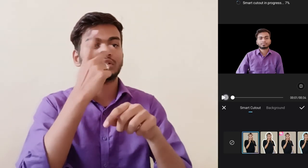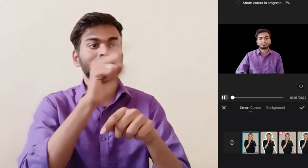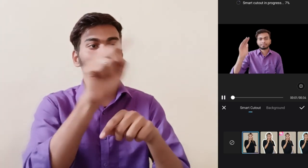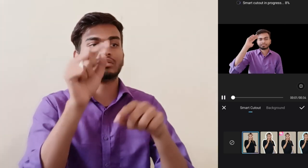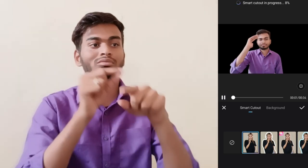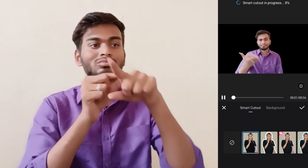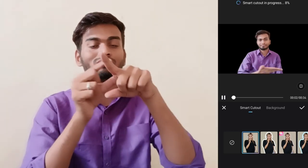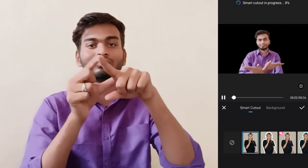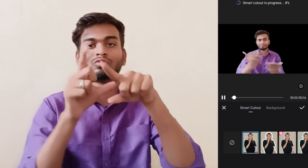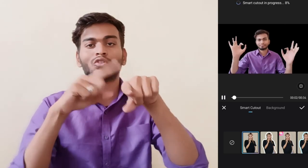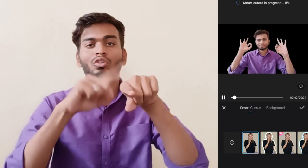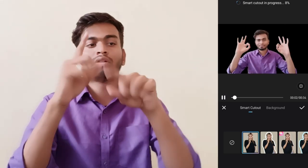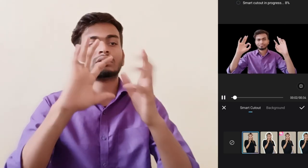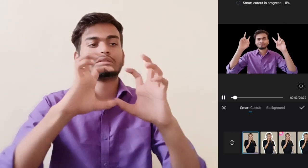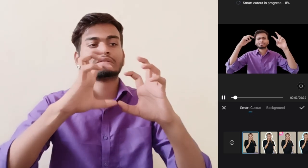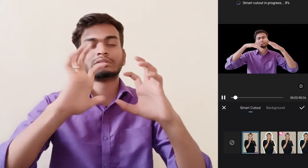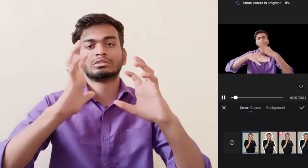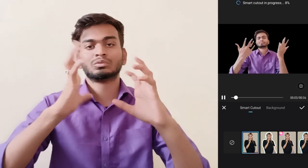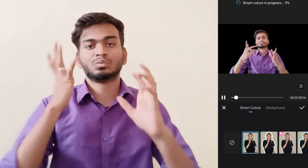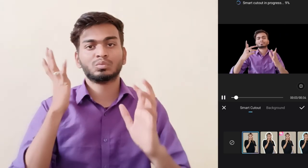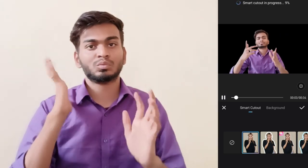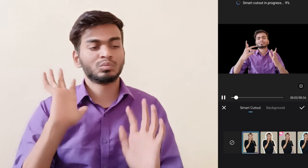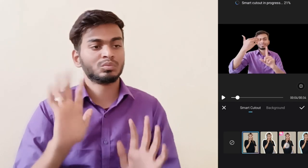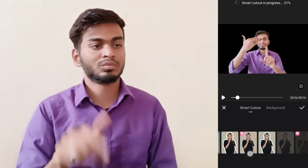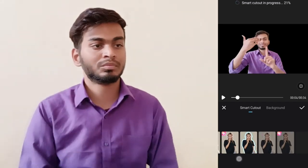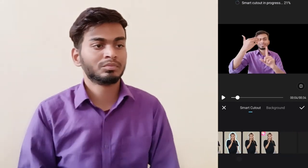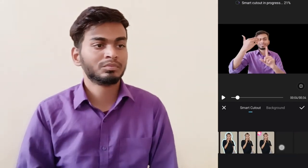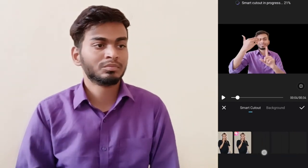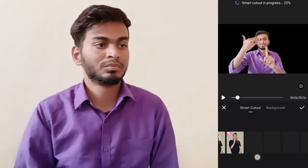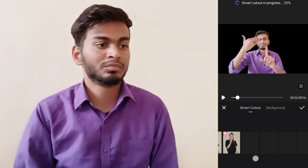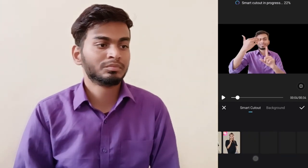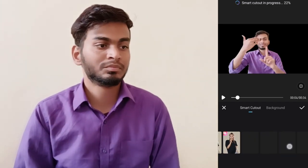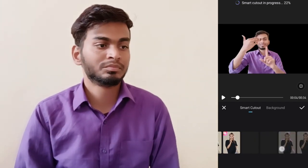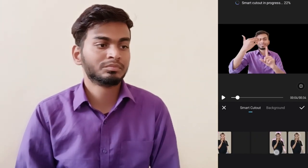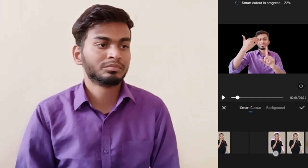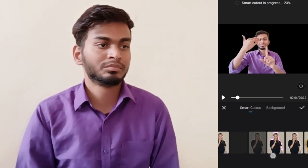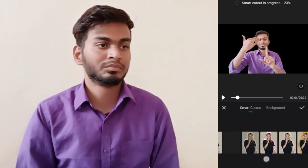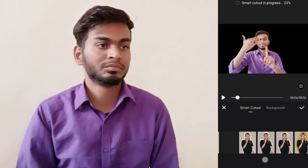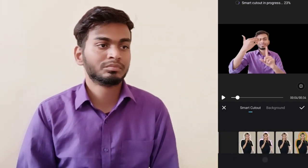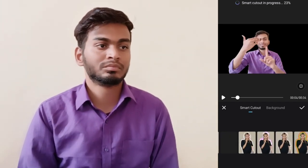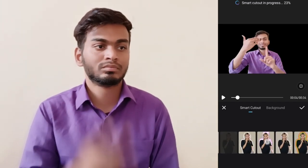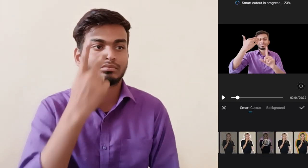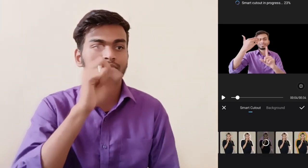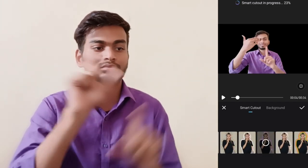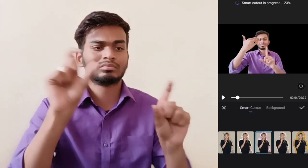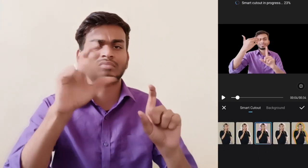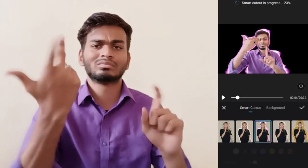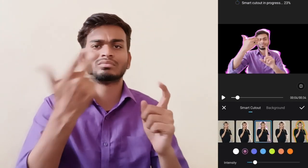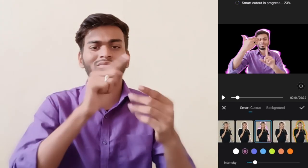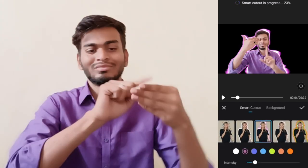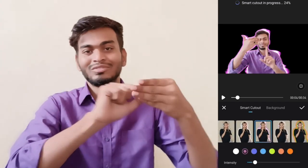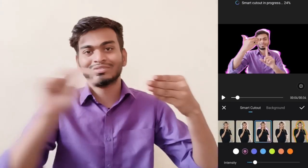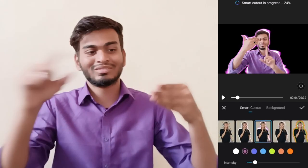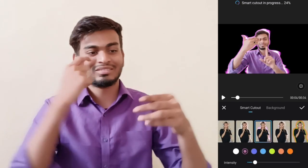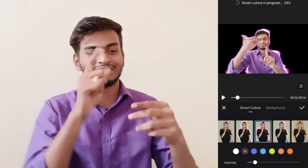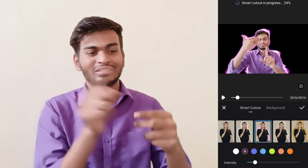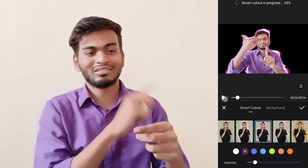out in progress wait you like to all background